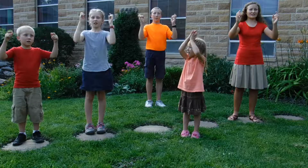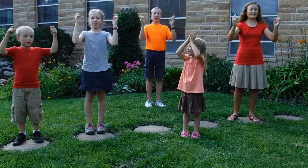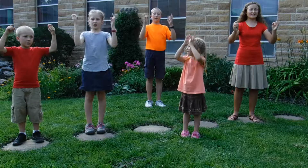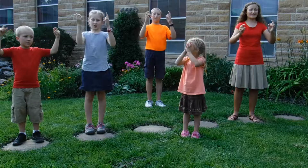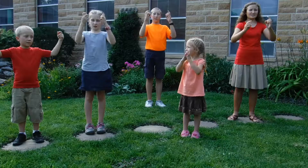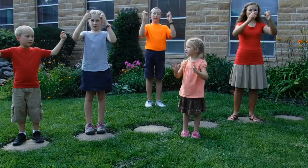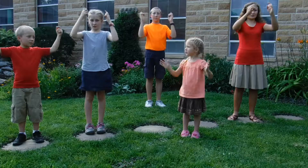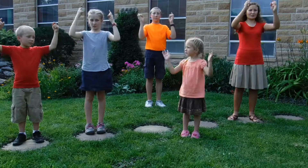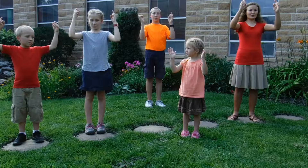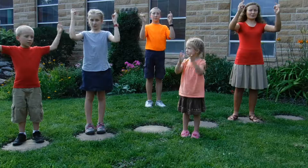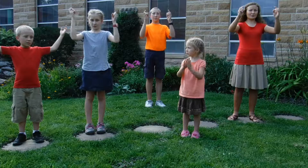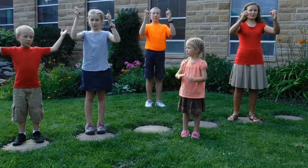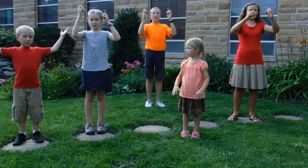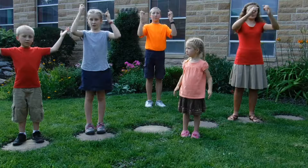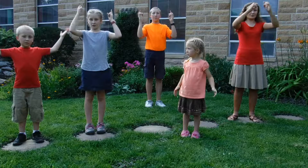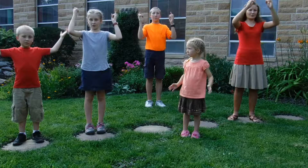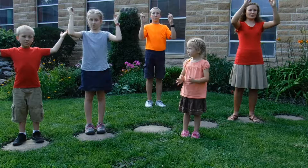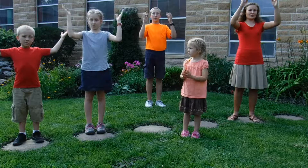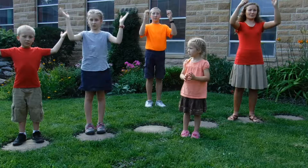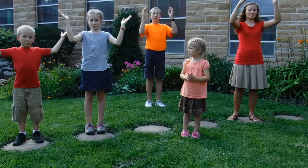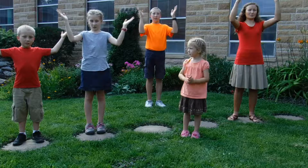Alleluia, Alleluia.